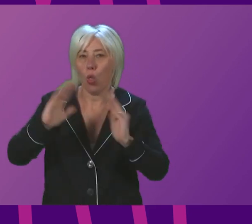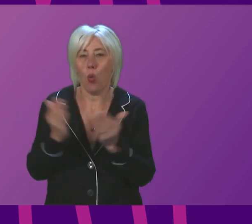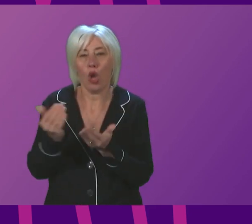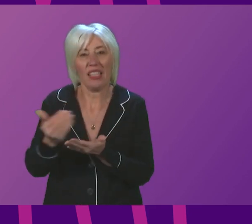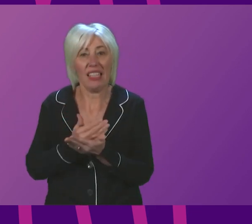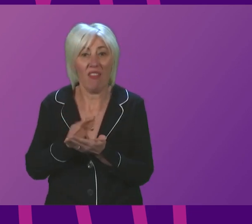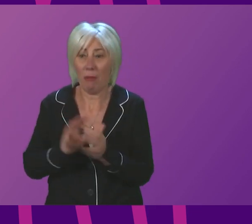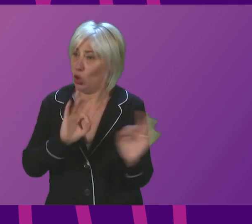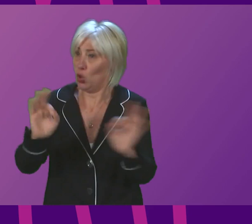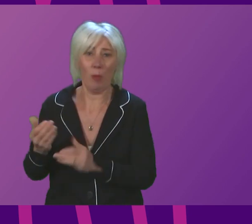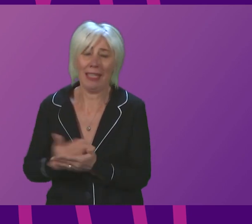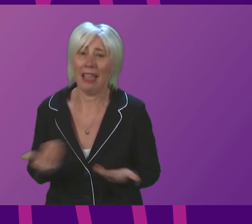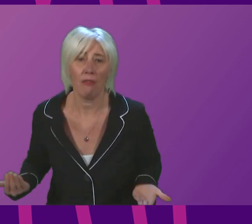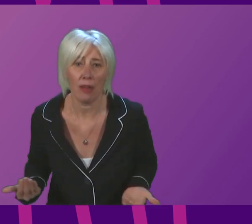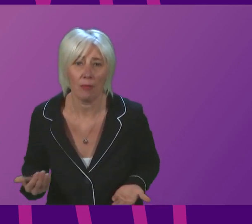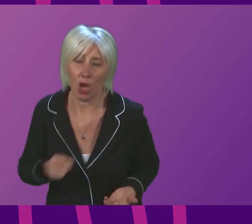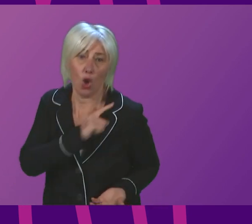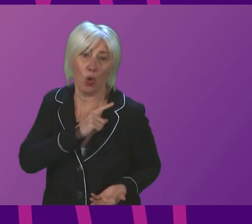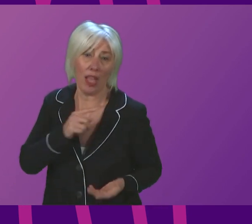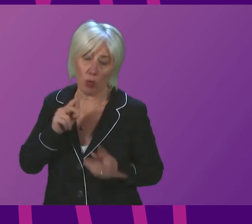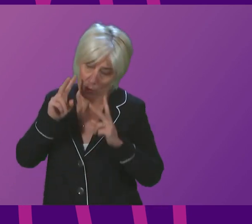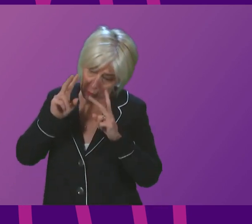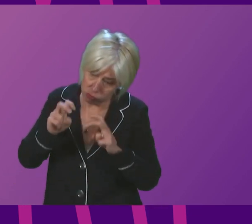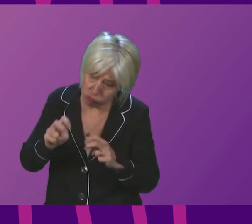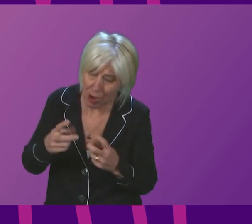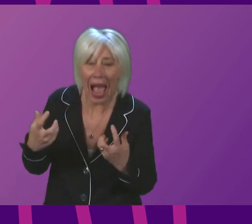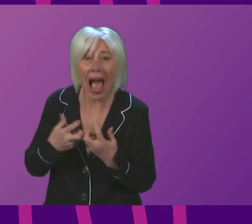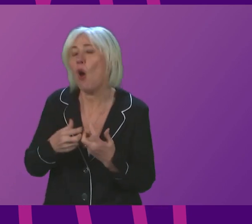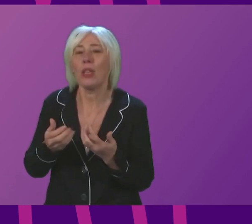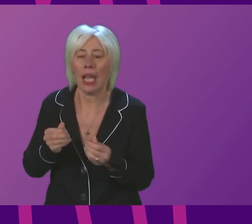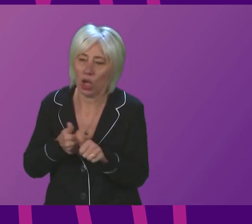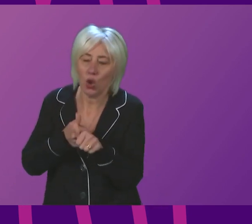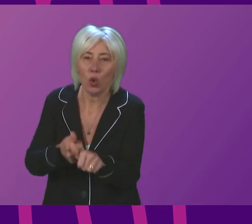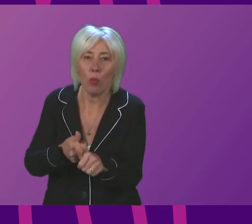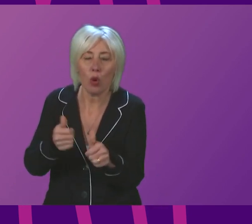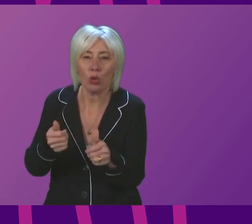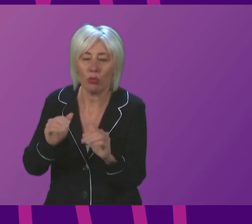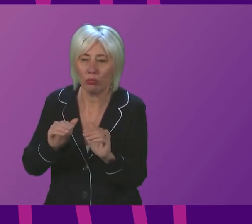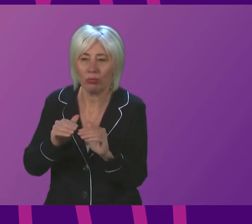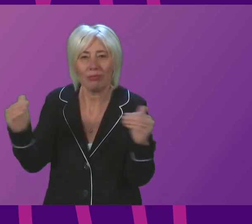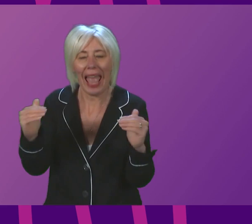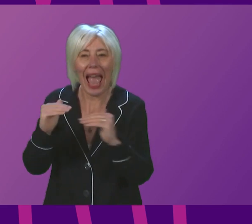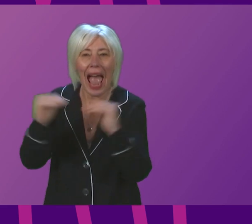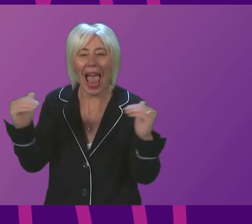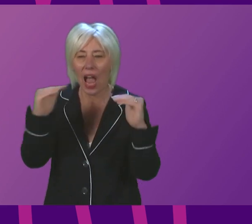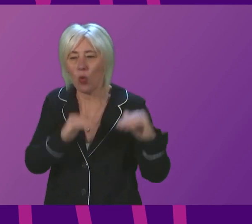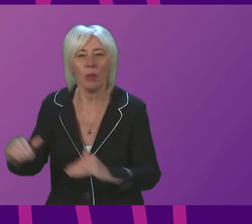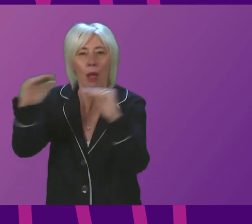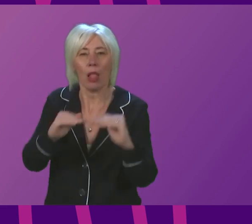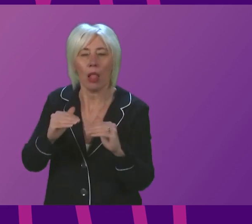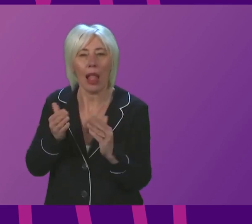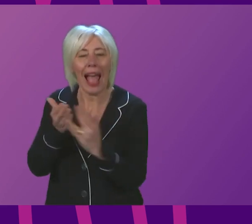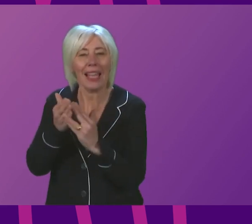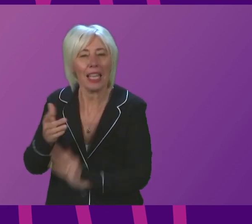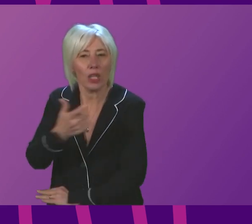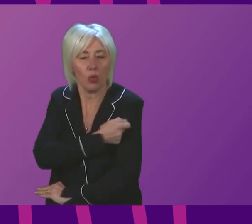safe. So we are very keen to explore further routes that support equitable access to vaccines. I will write to the Prime Minister on this to